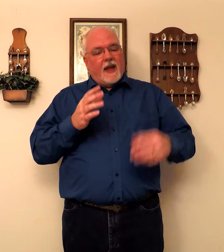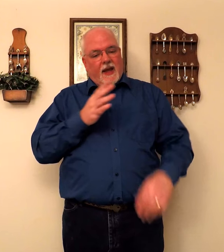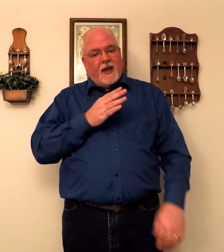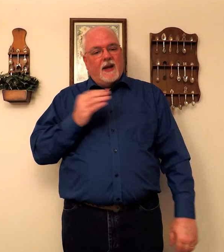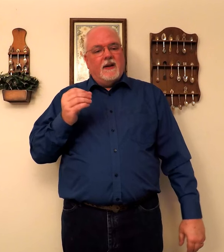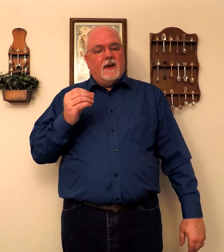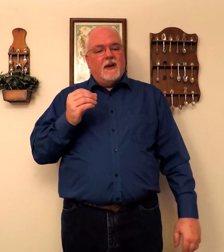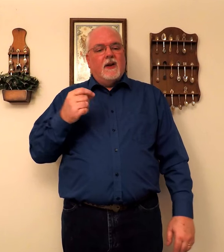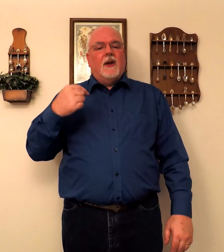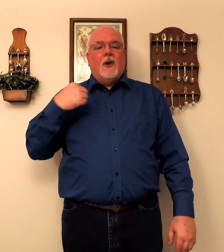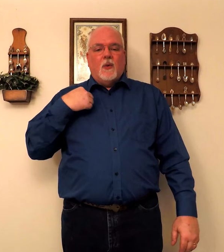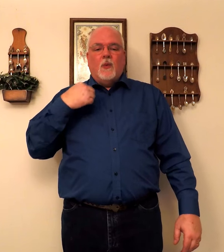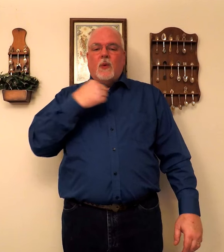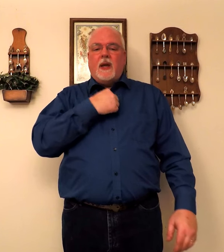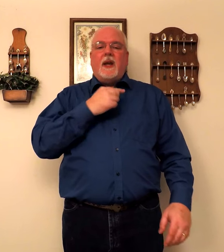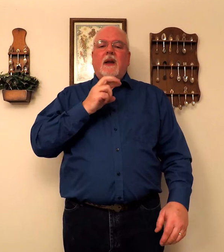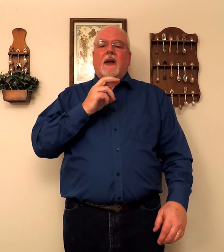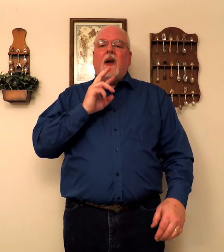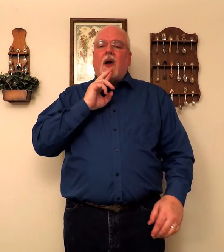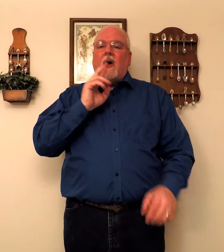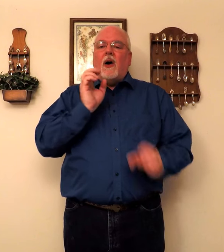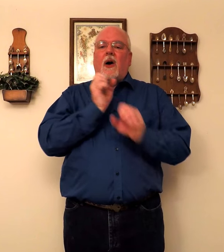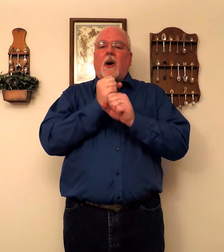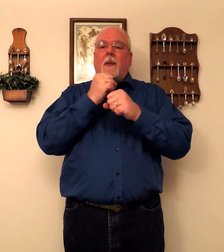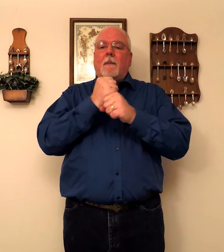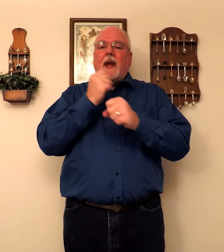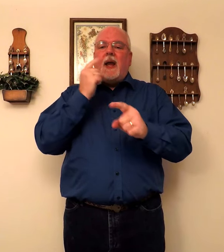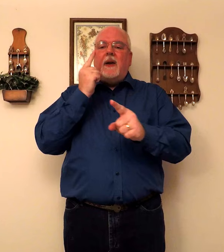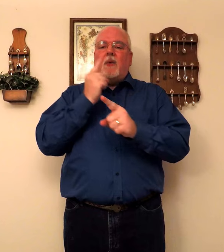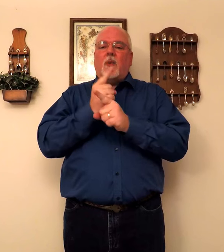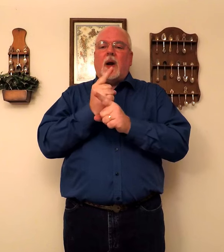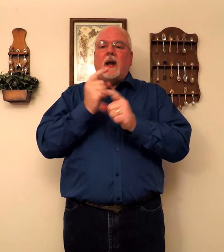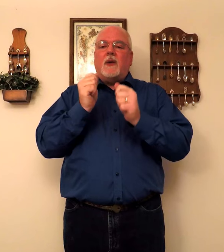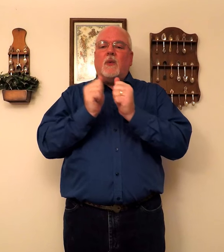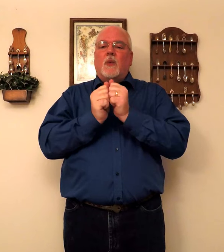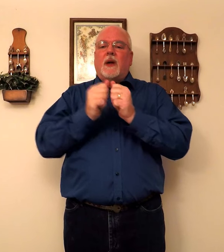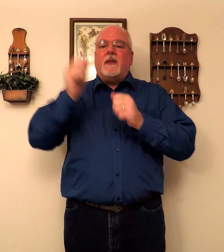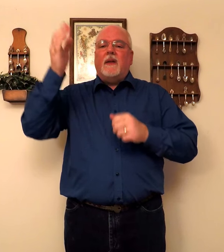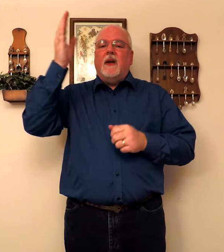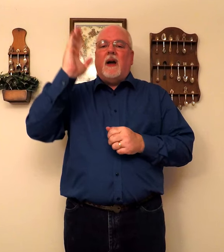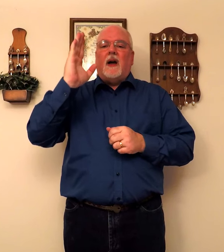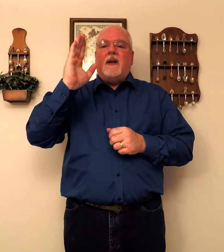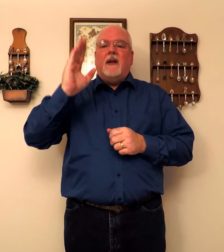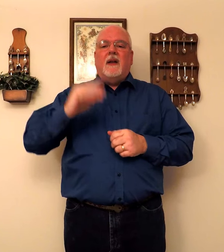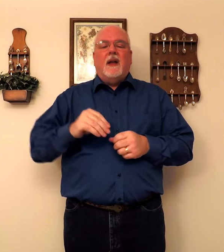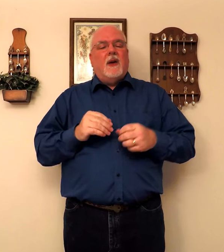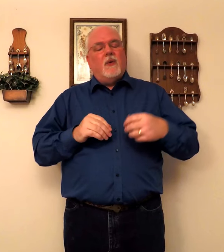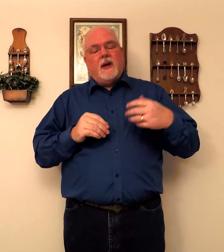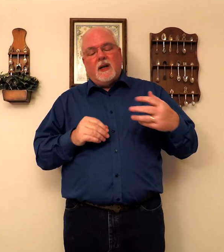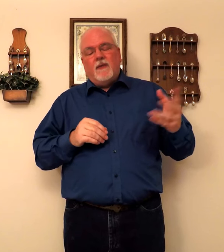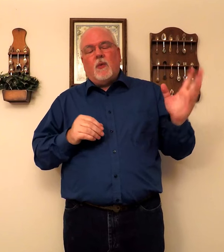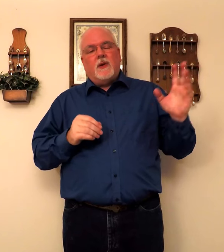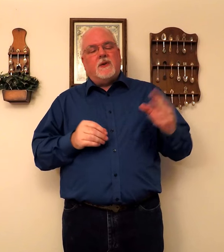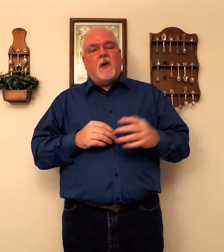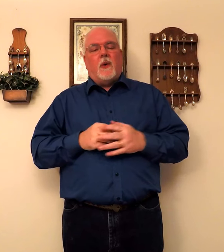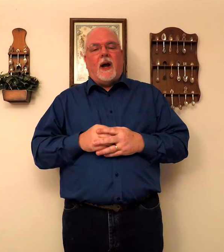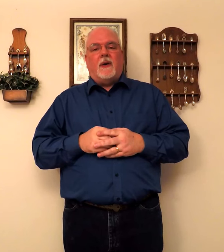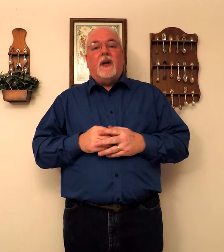And. We. Are. Made. Right. With. God. We can leave the word so out.